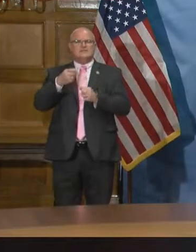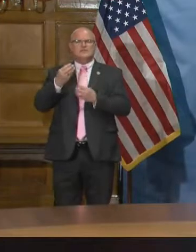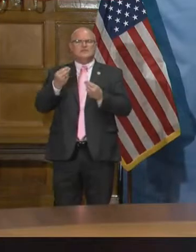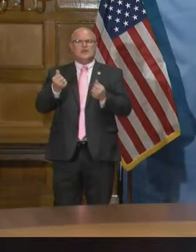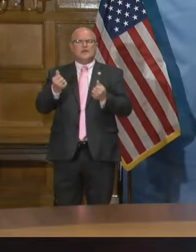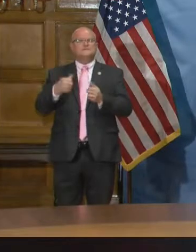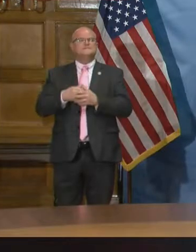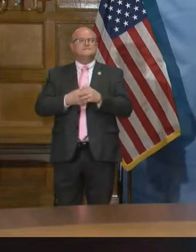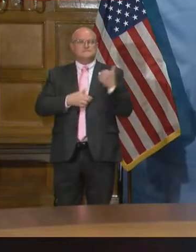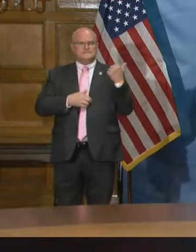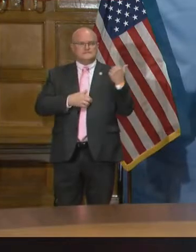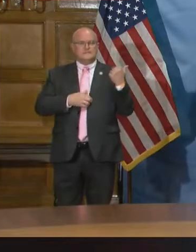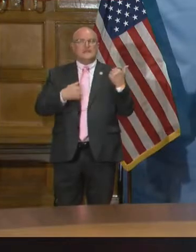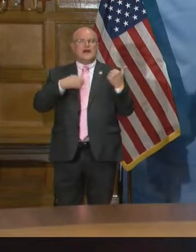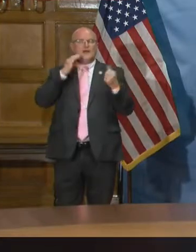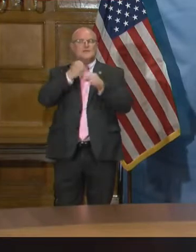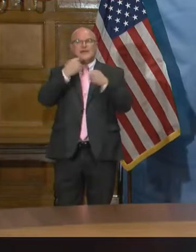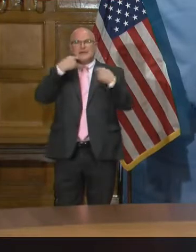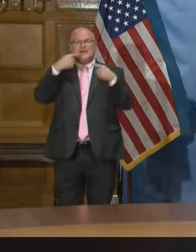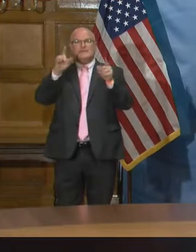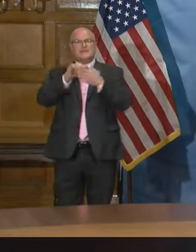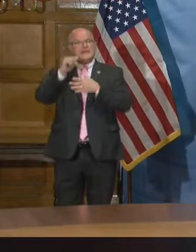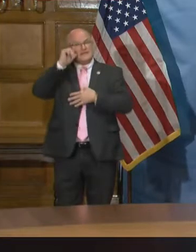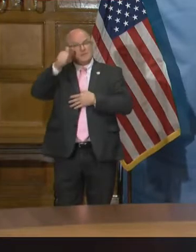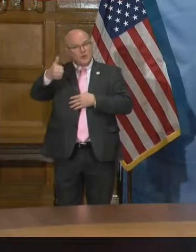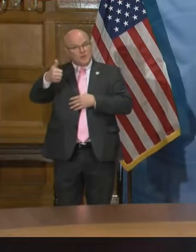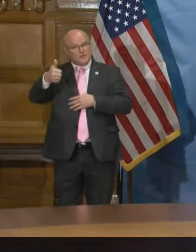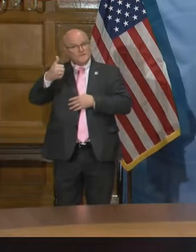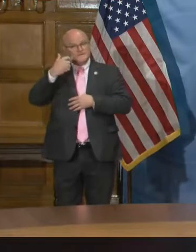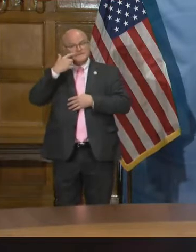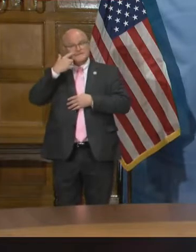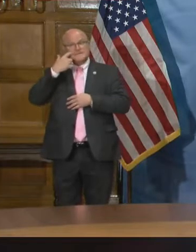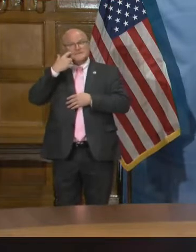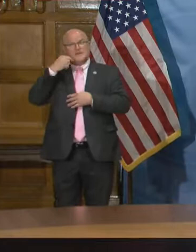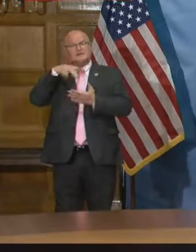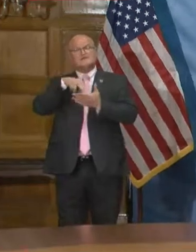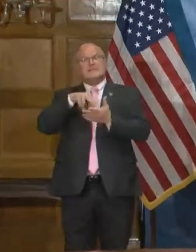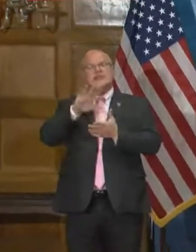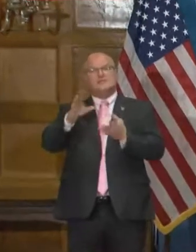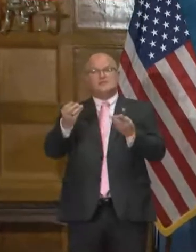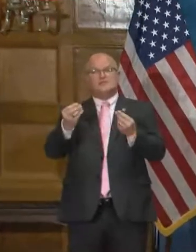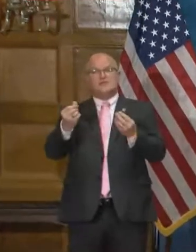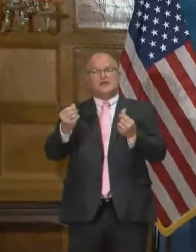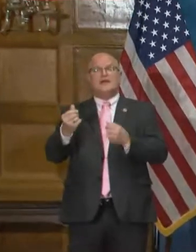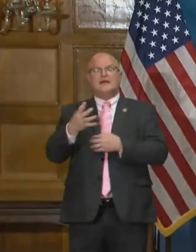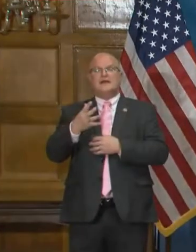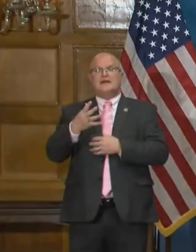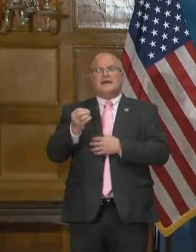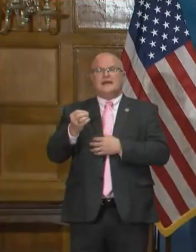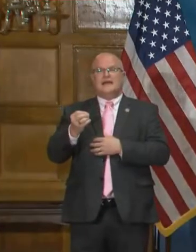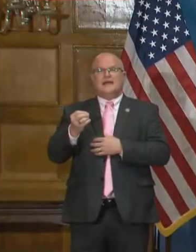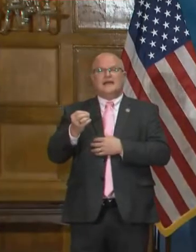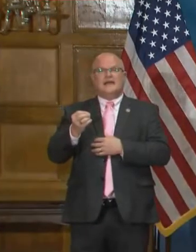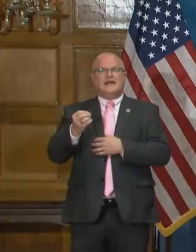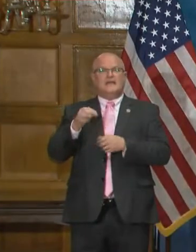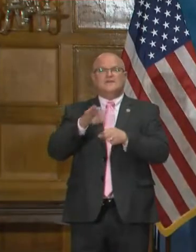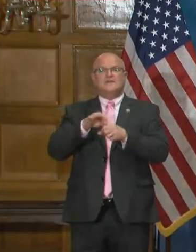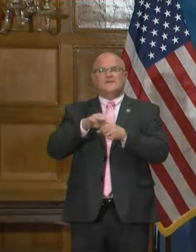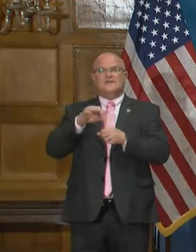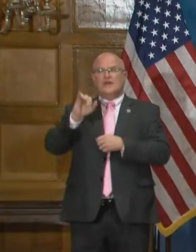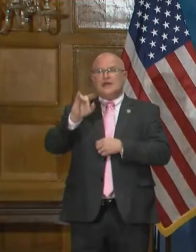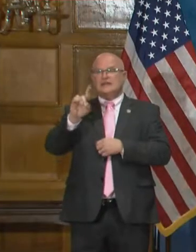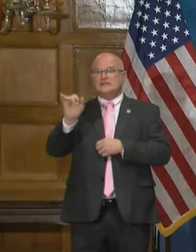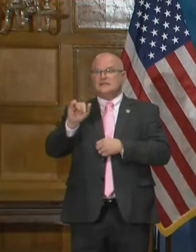Uh, I will make a announcement on that tomorrow, uh, on stand your ground and, uh, voter idea